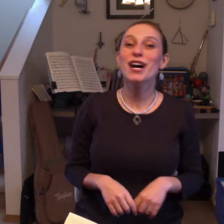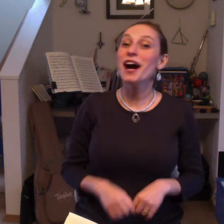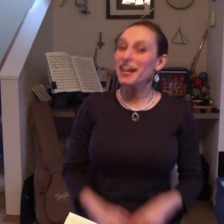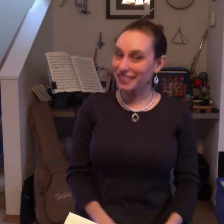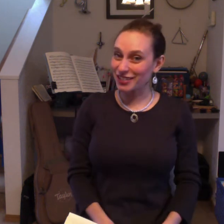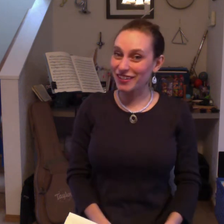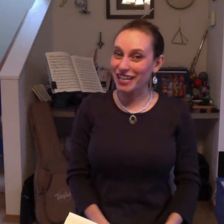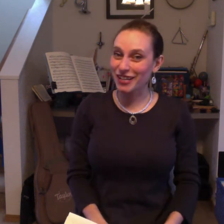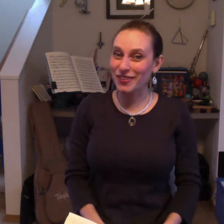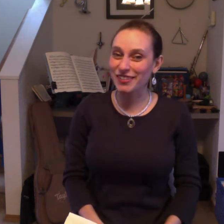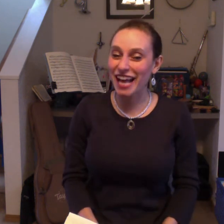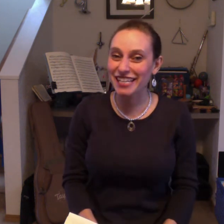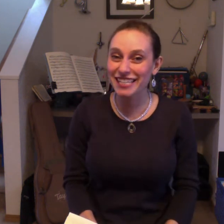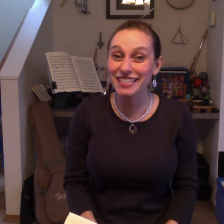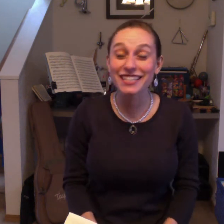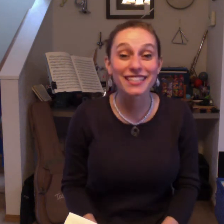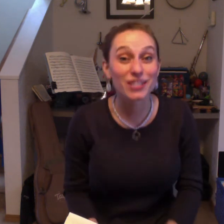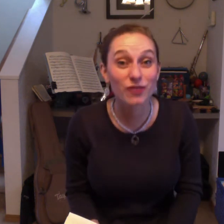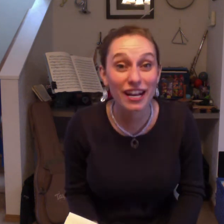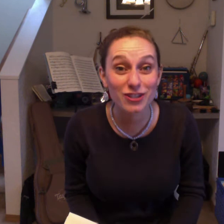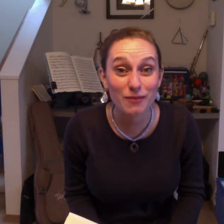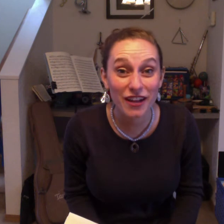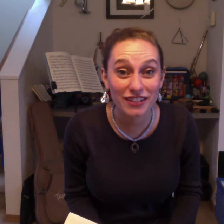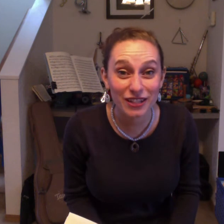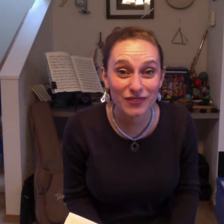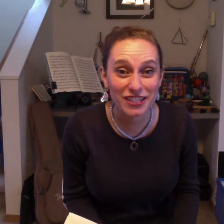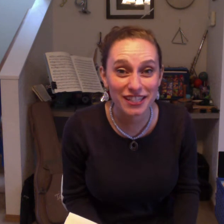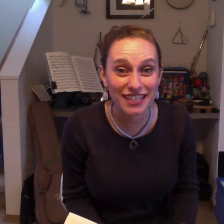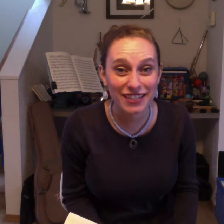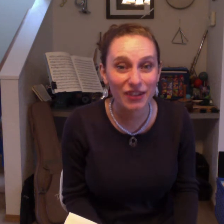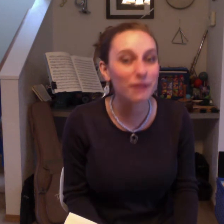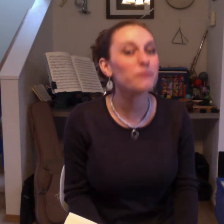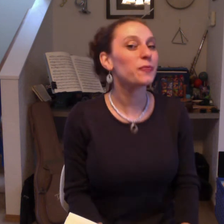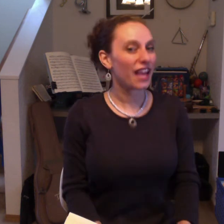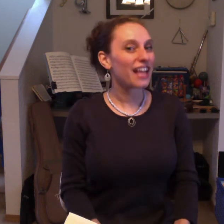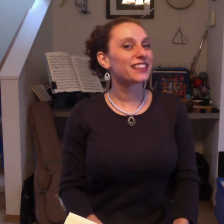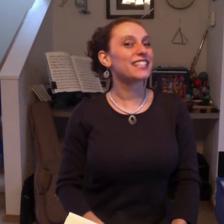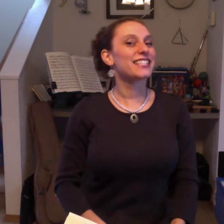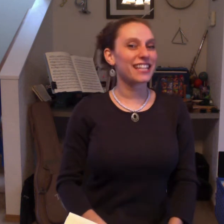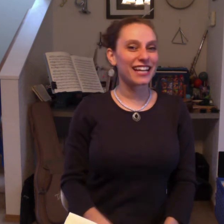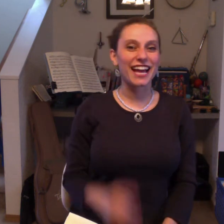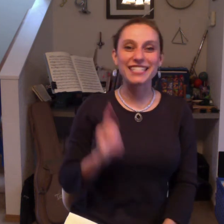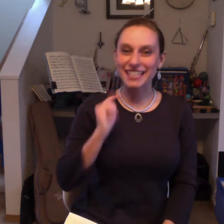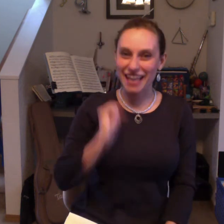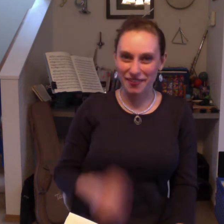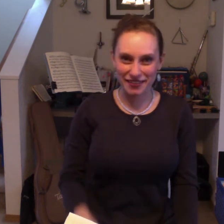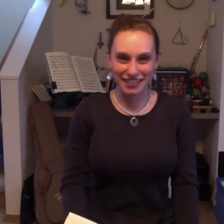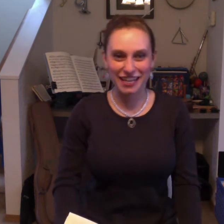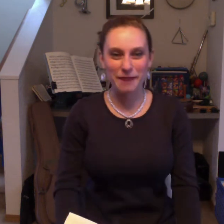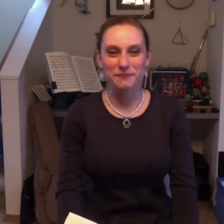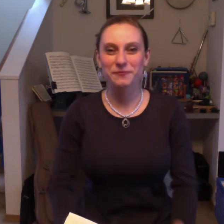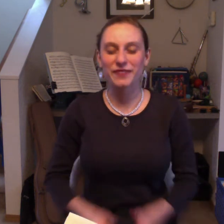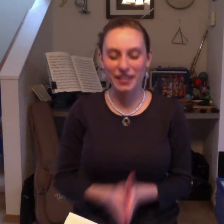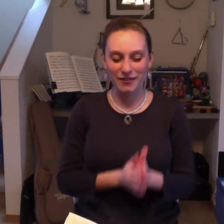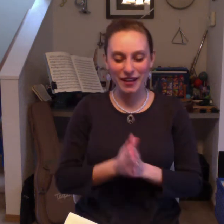Did you catch all those actions? Did you catch the melody and words to the song? Let's sing it again together this time. Here we go.